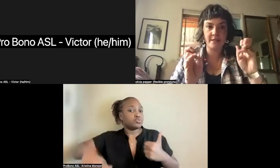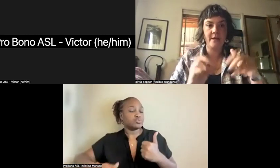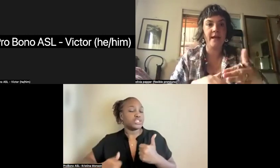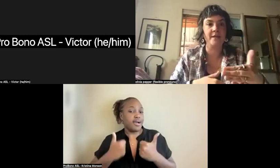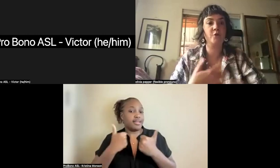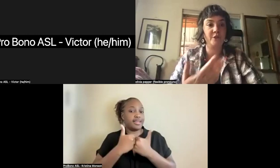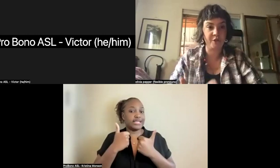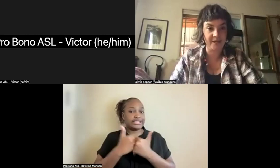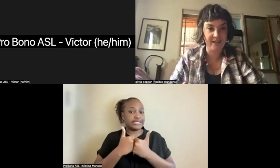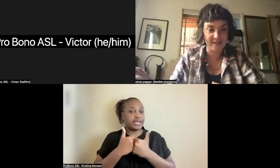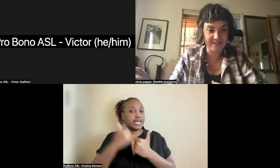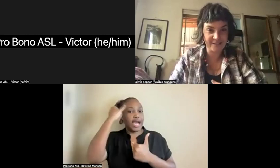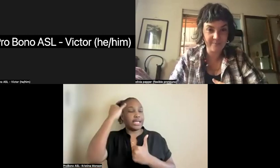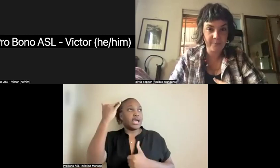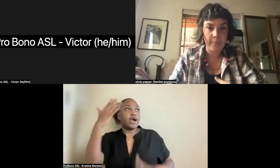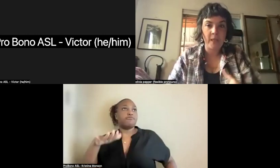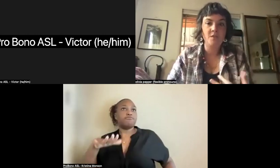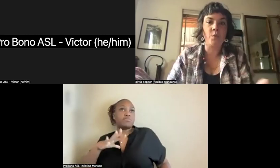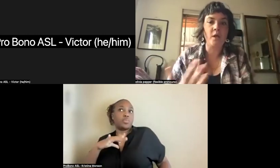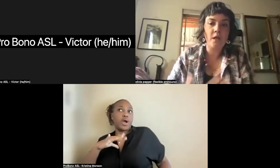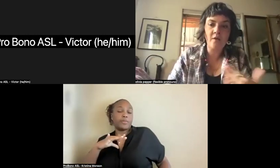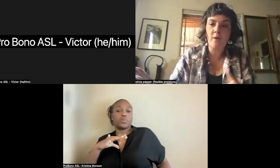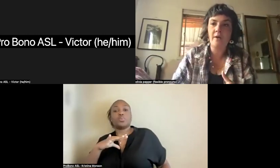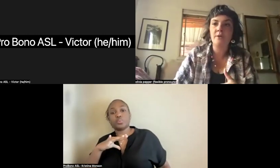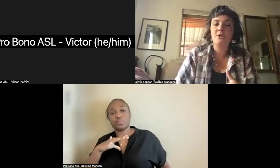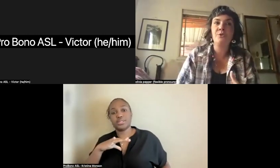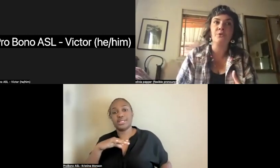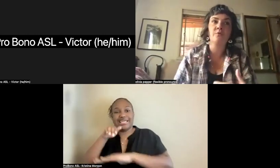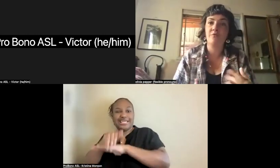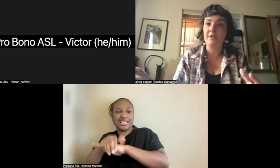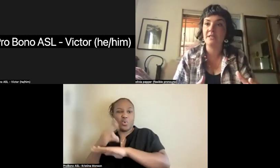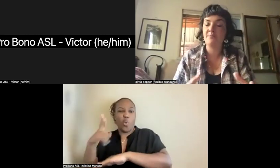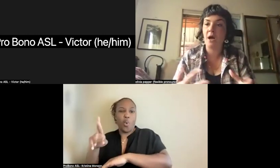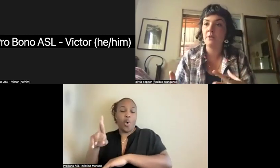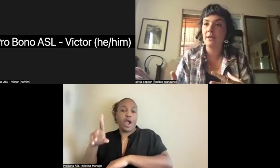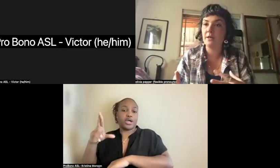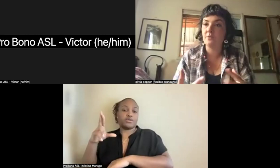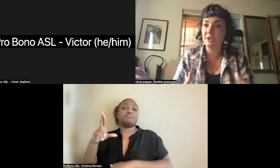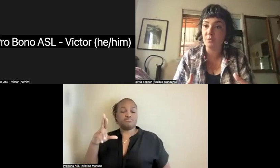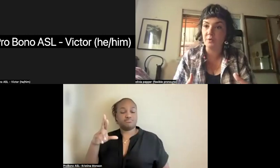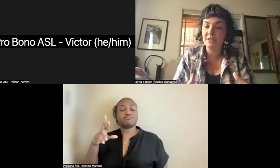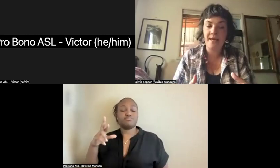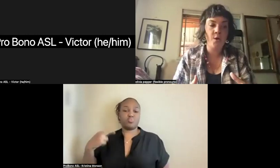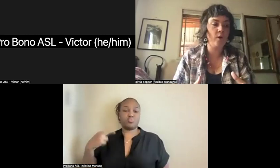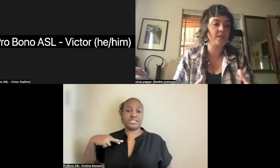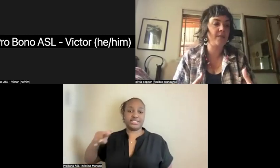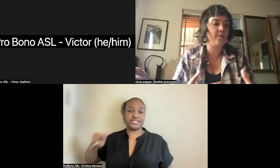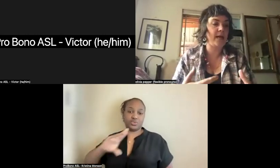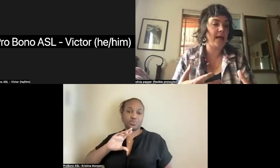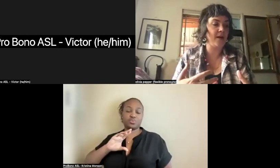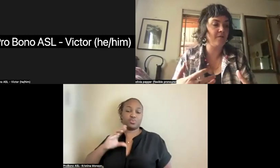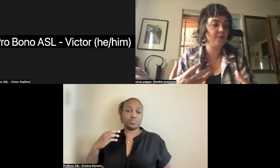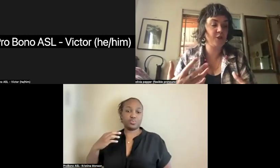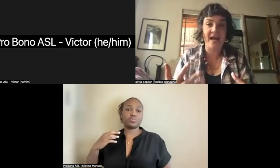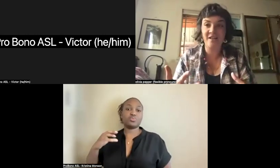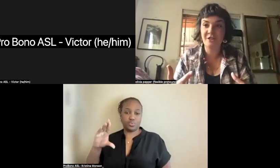England a Christian England. So a lot of what they would do for these public rituals was that they would